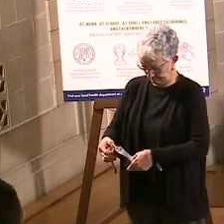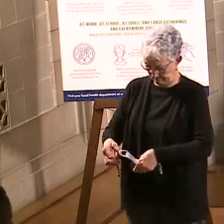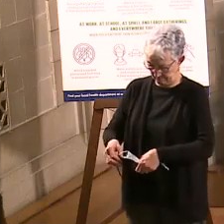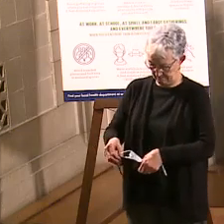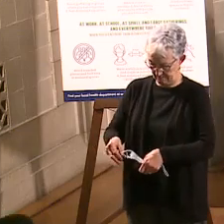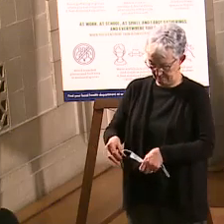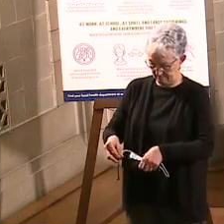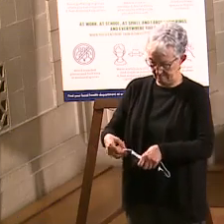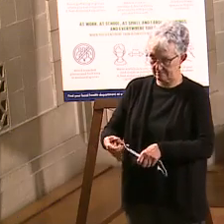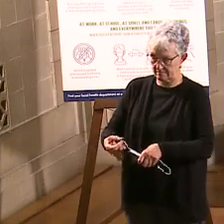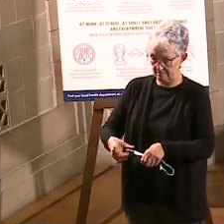Thanks, Ryan.